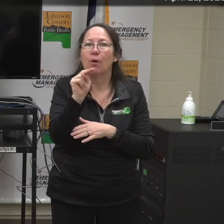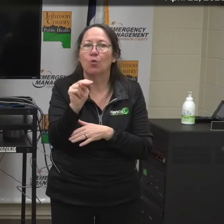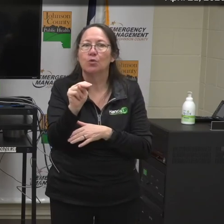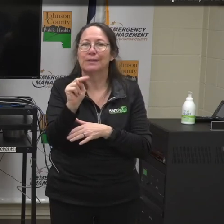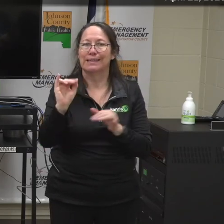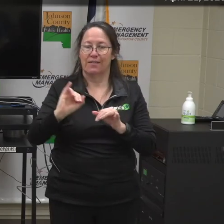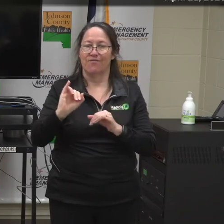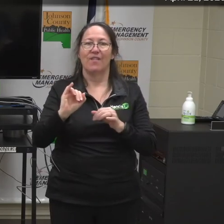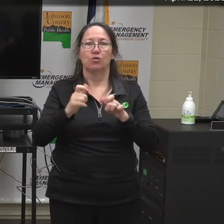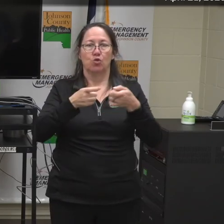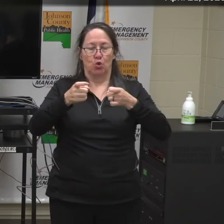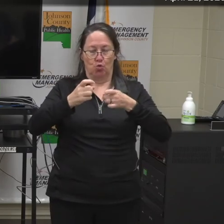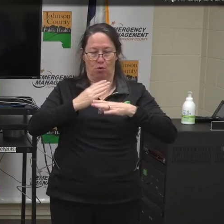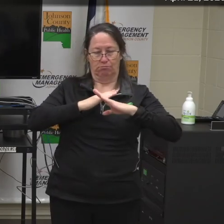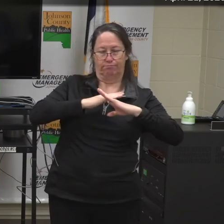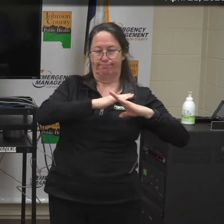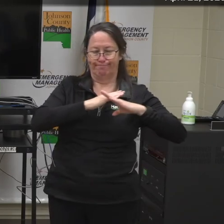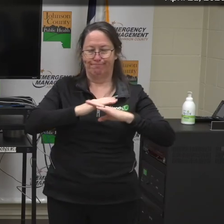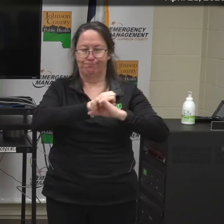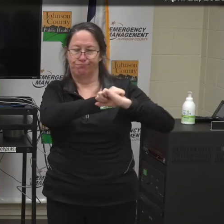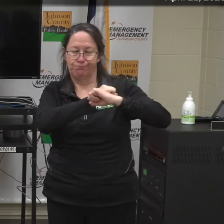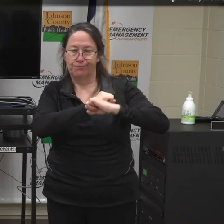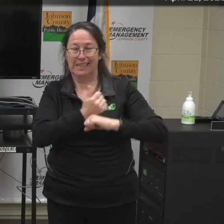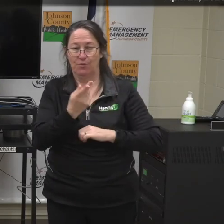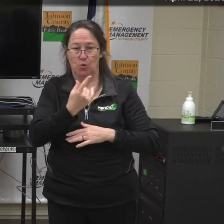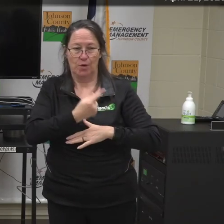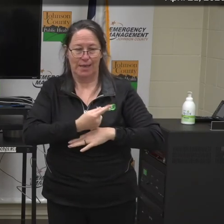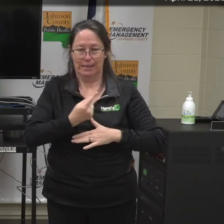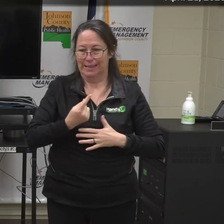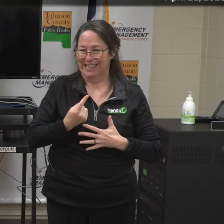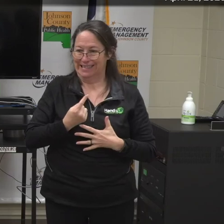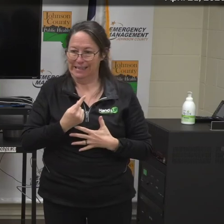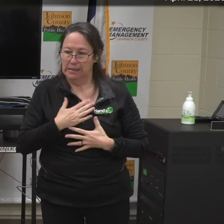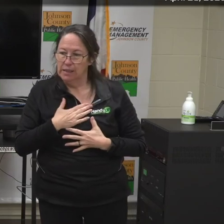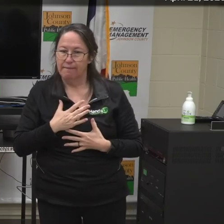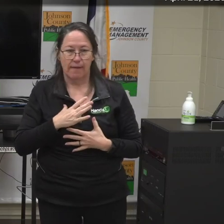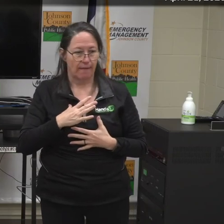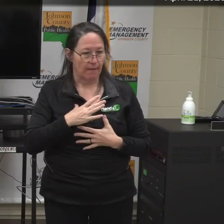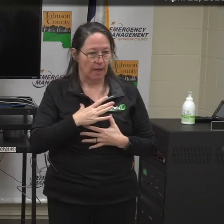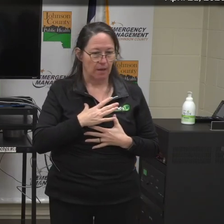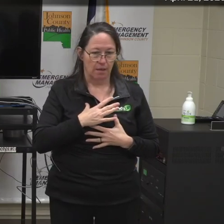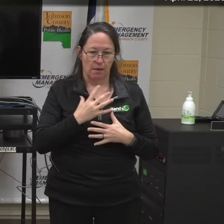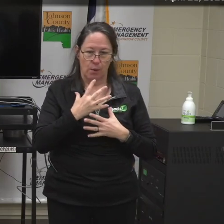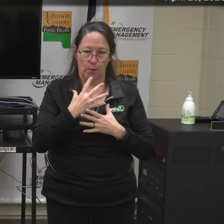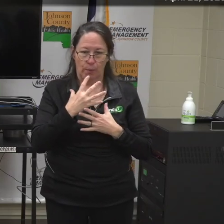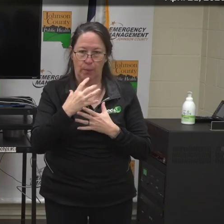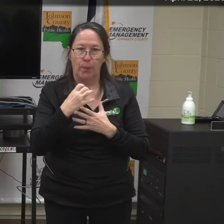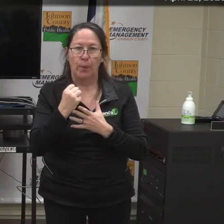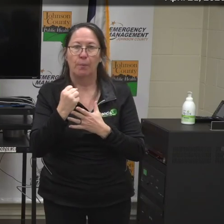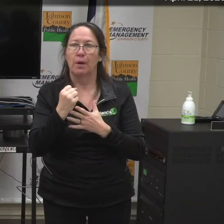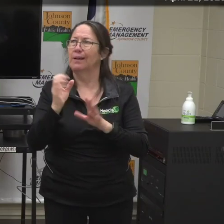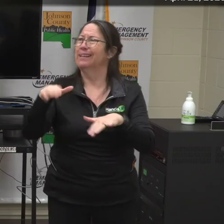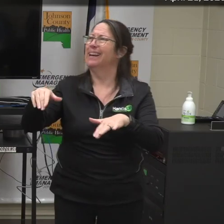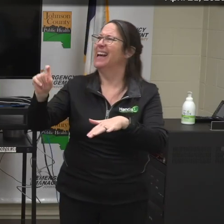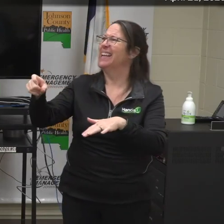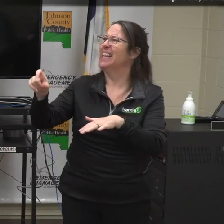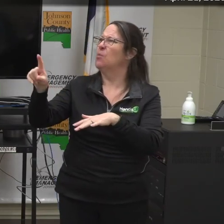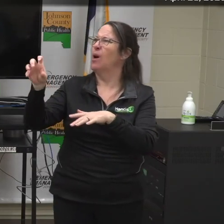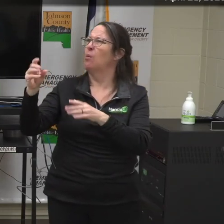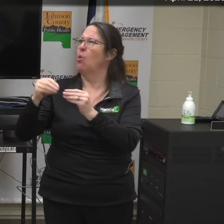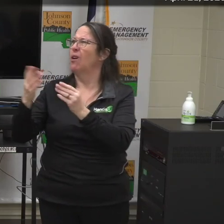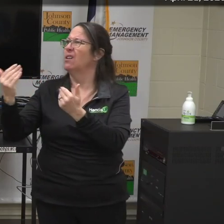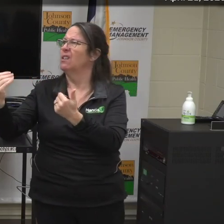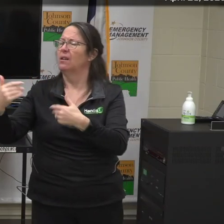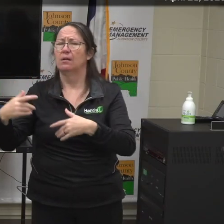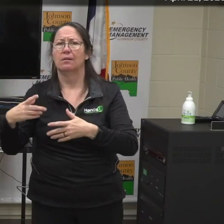infection control isolation gowns. We'll go a few days, two or three, and everybody will be fine on gowns. Then we'll have somebody say, hey, I need 100 or